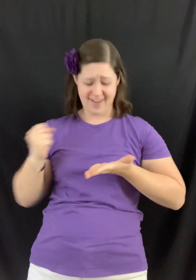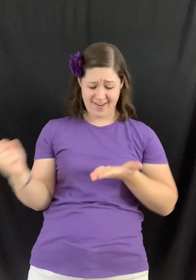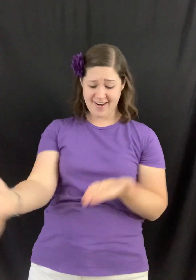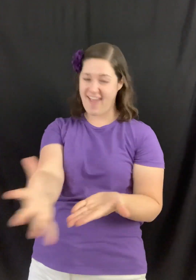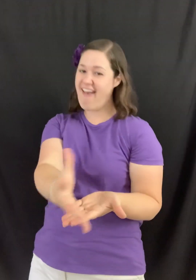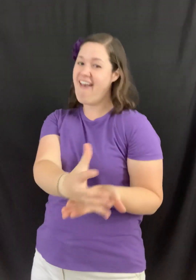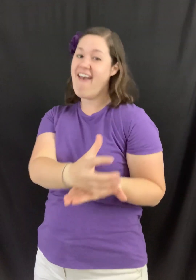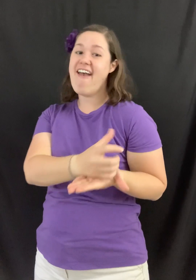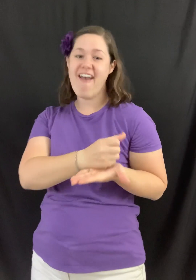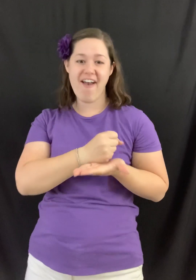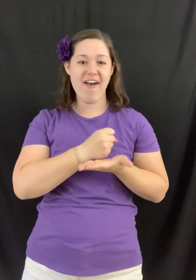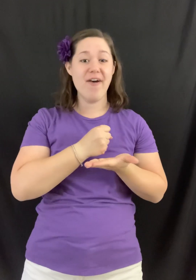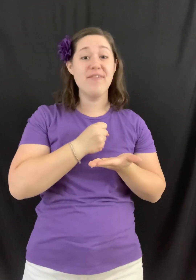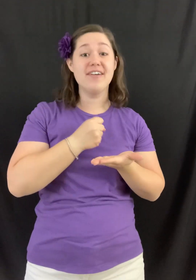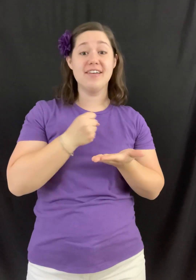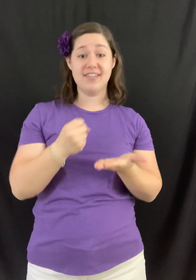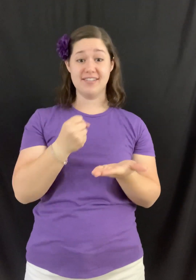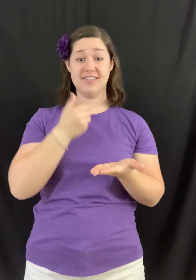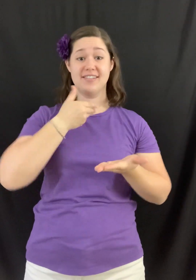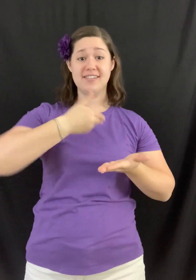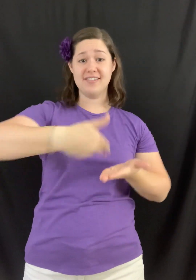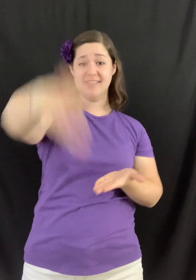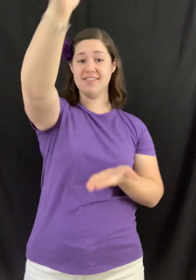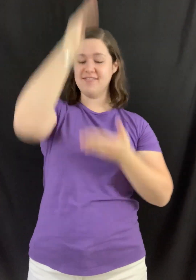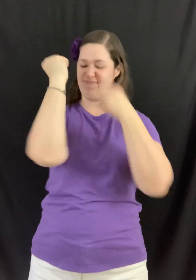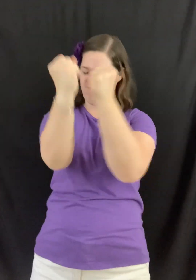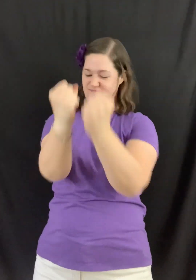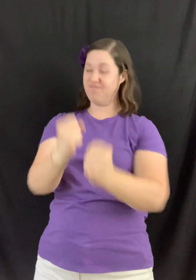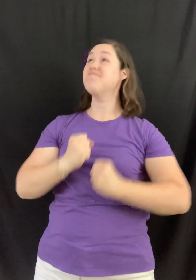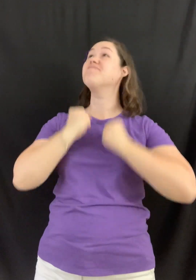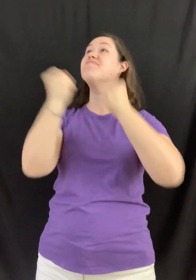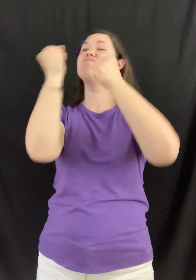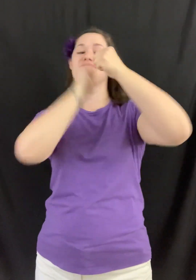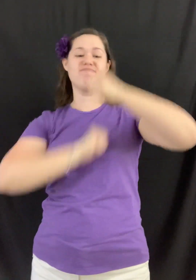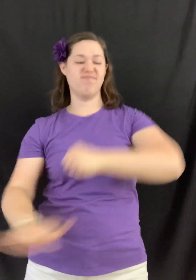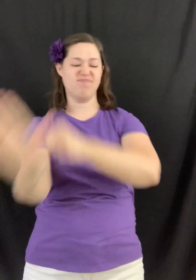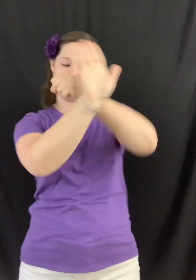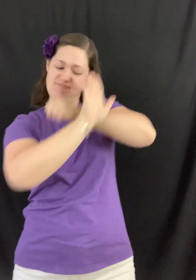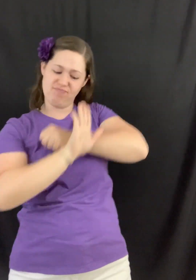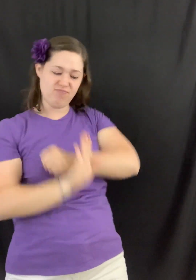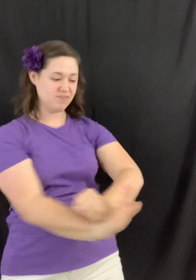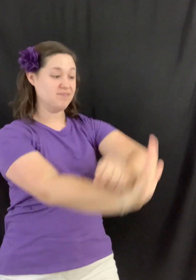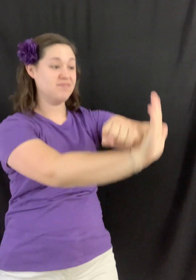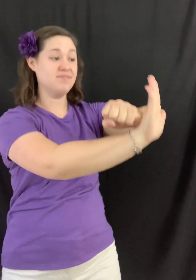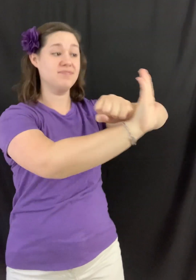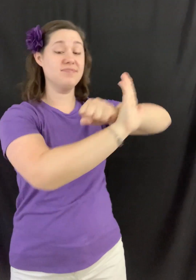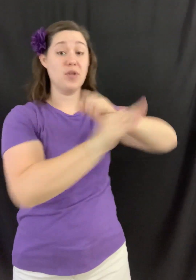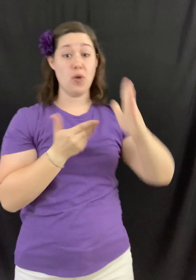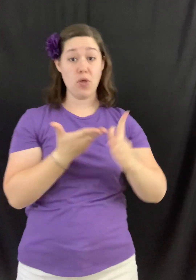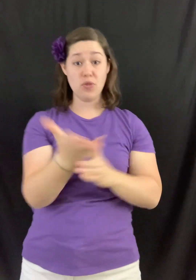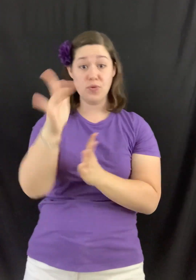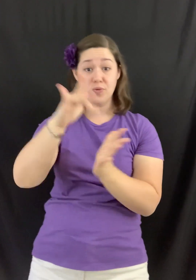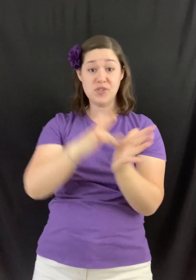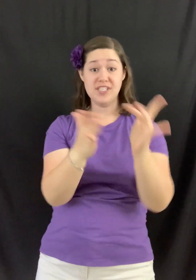inheritance, God's power will achieve Jesus